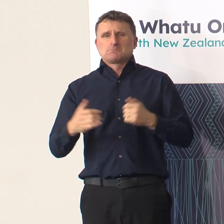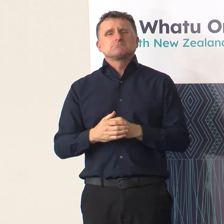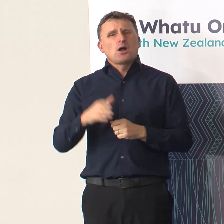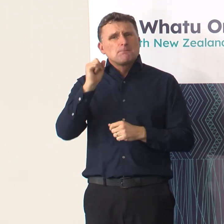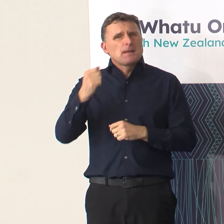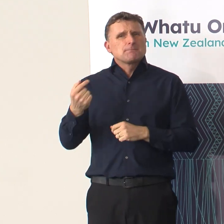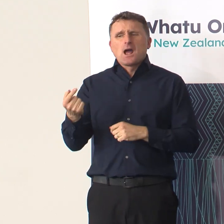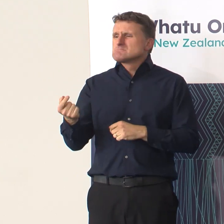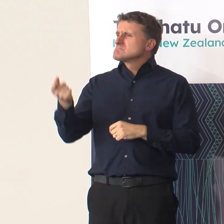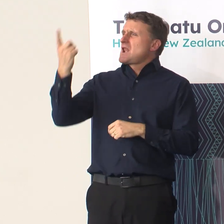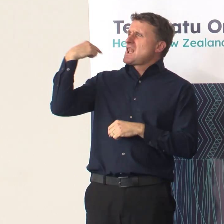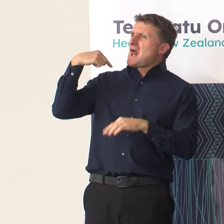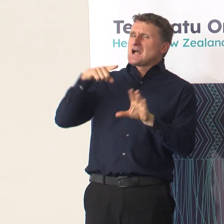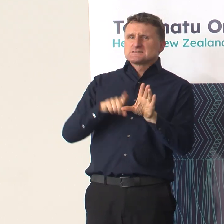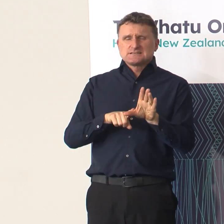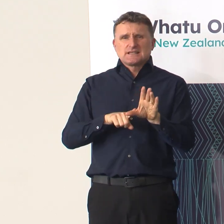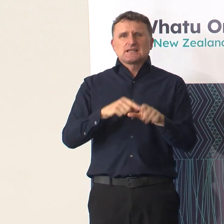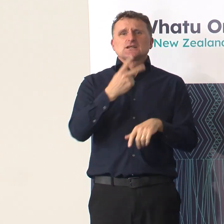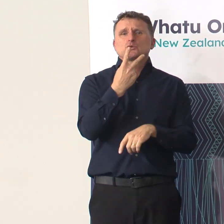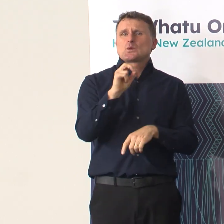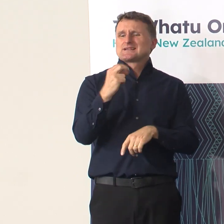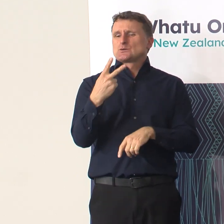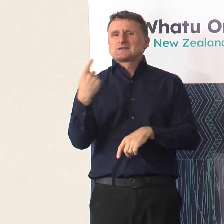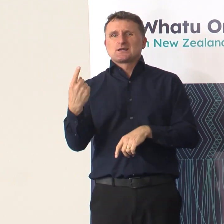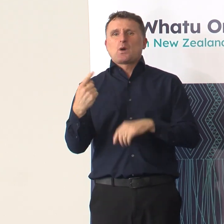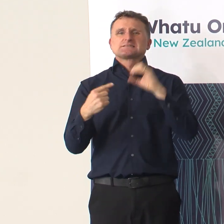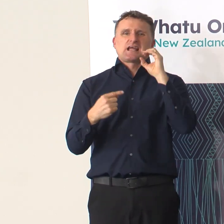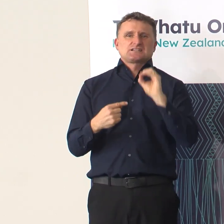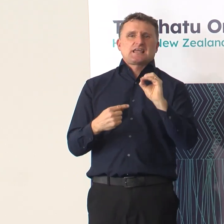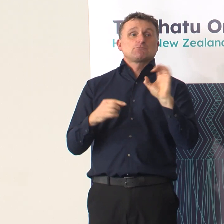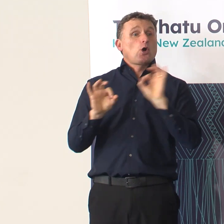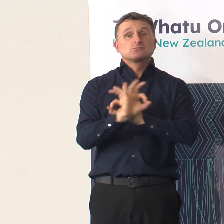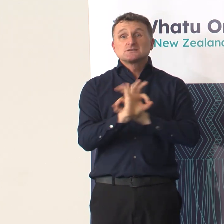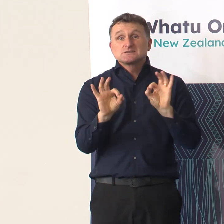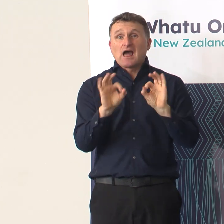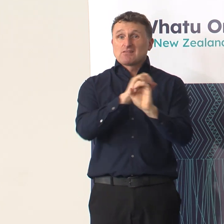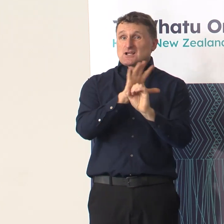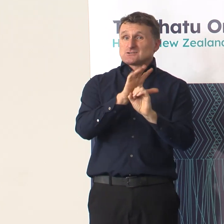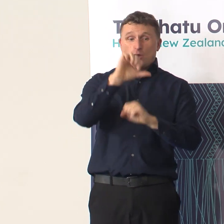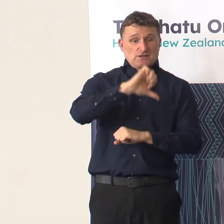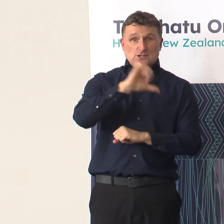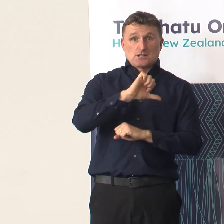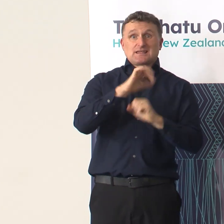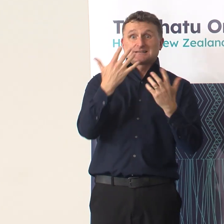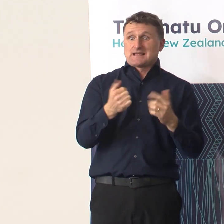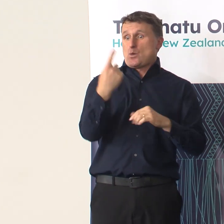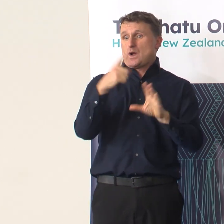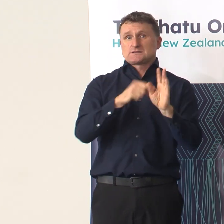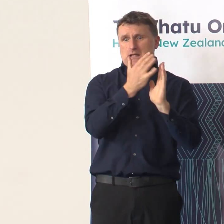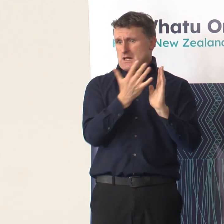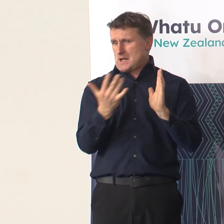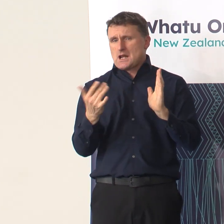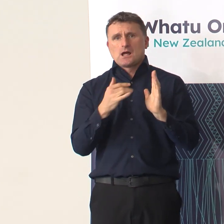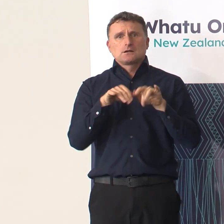had a zero cases of COVID in New Zealand day. Just, just after a reflection of you on the past year and then how everything's changed I guess.